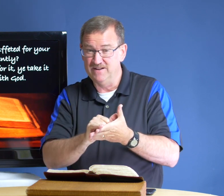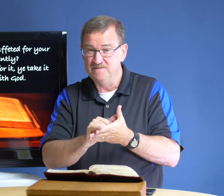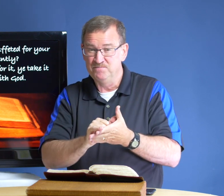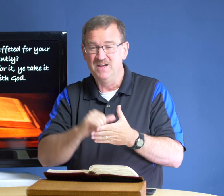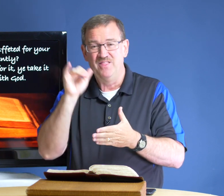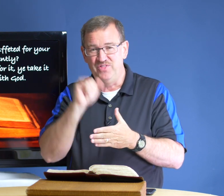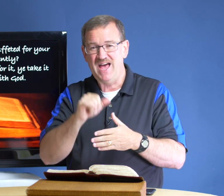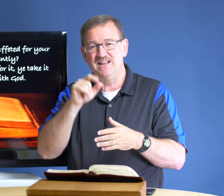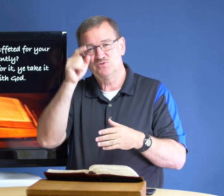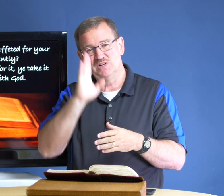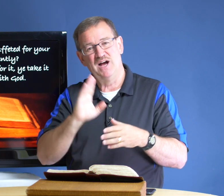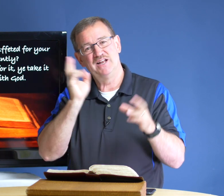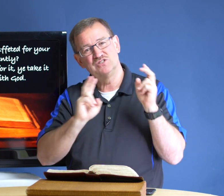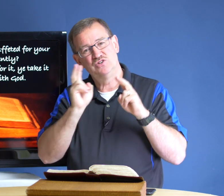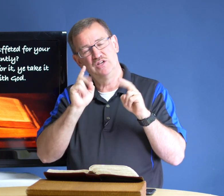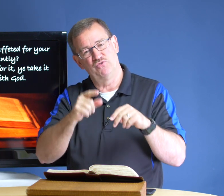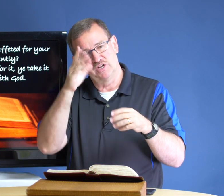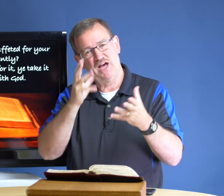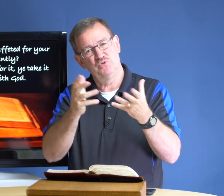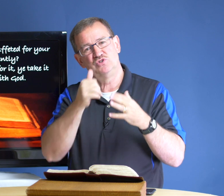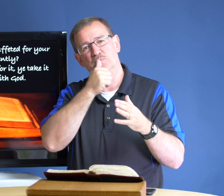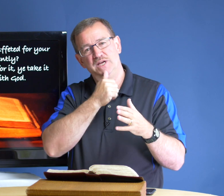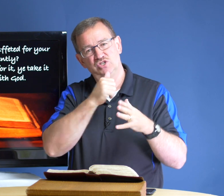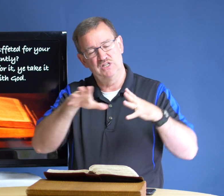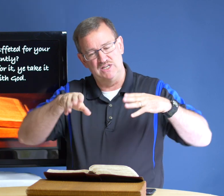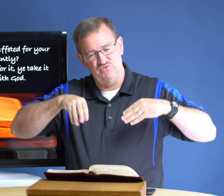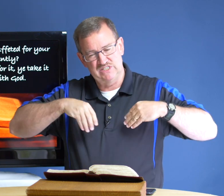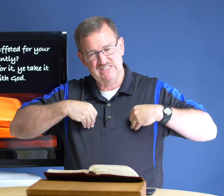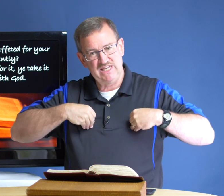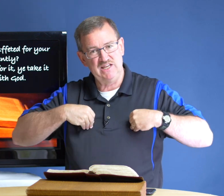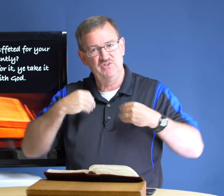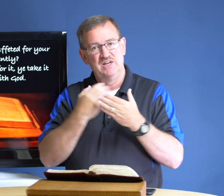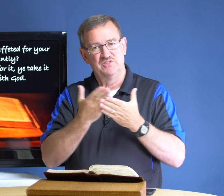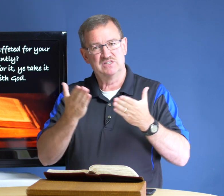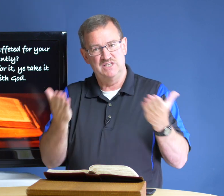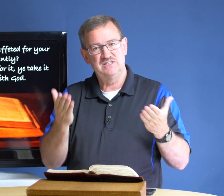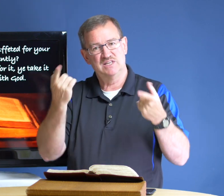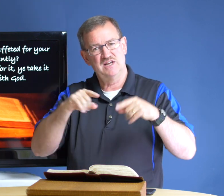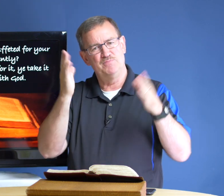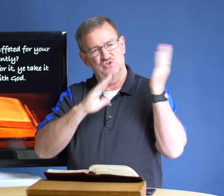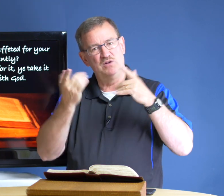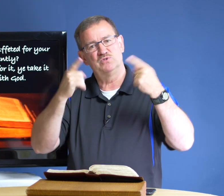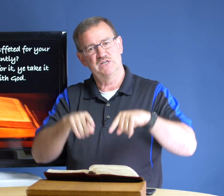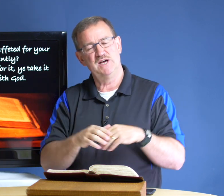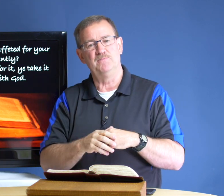that is what god is looking for god wants you to patiently receive the things that come the troubles that come